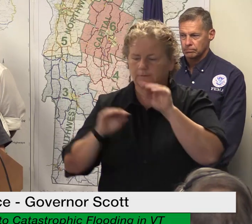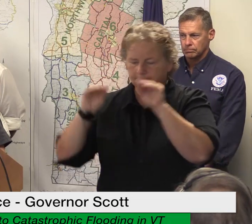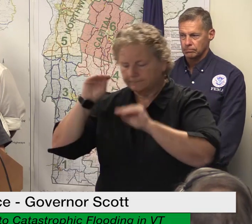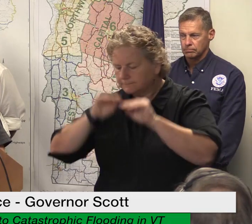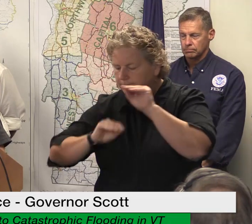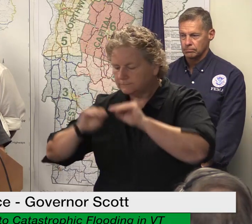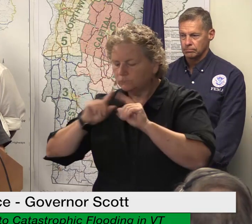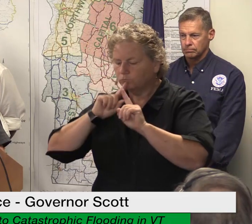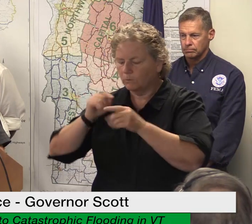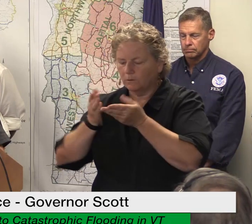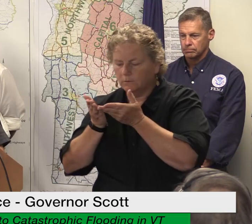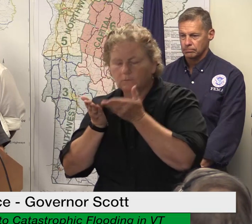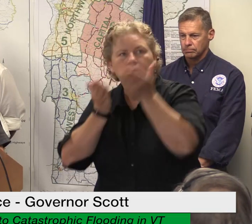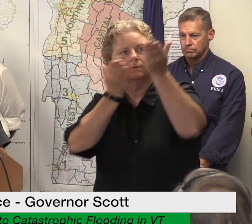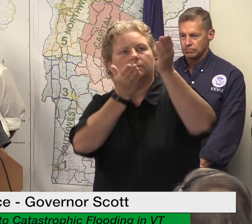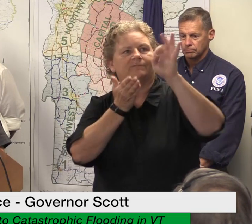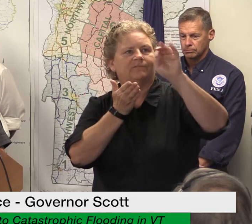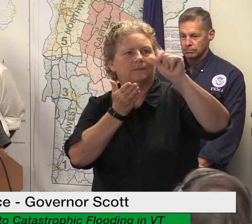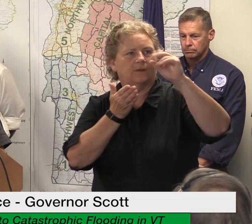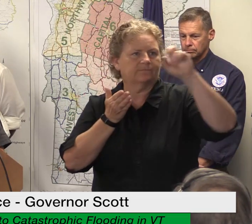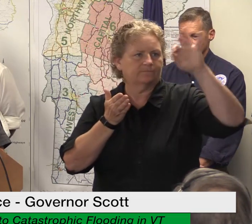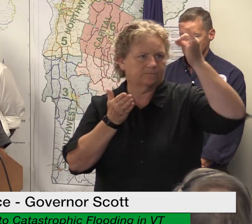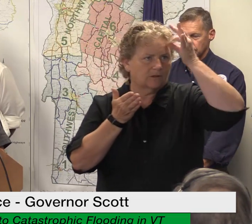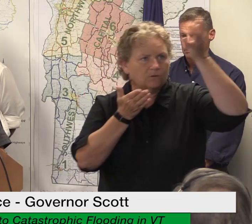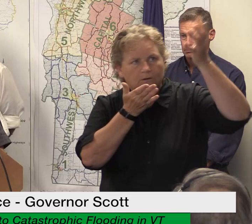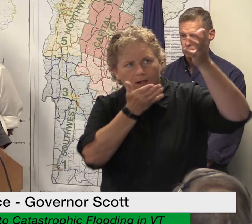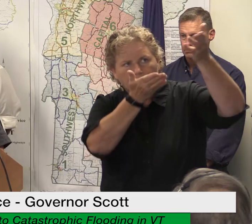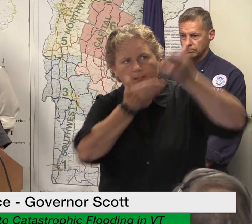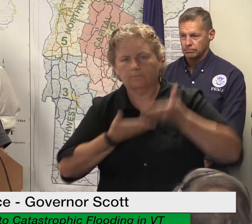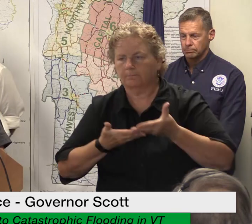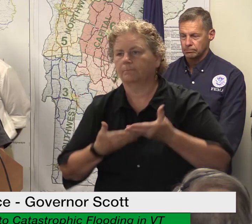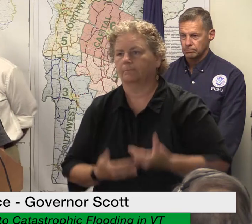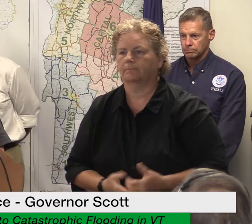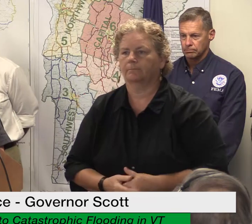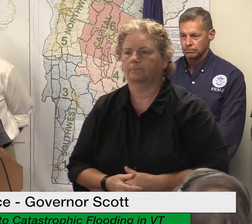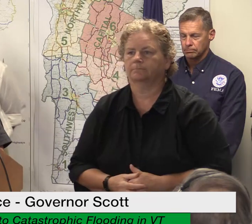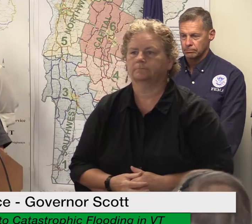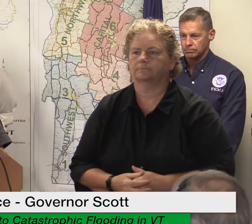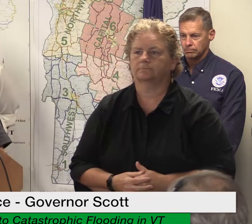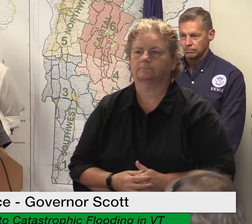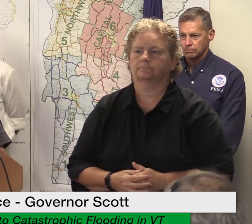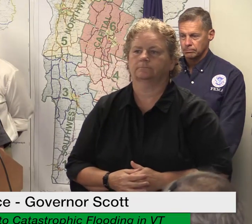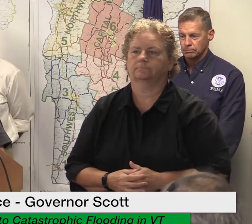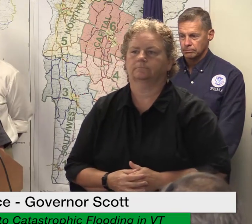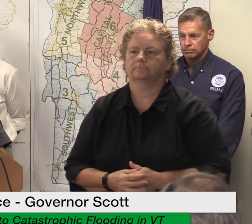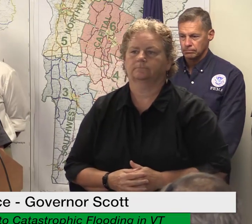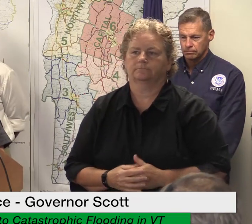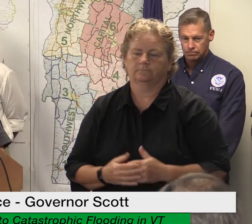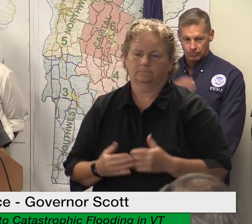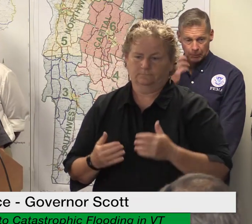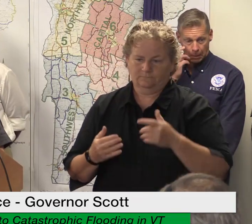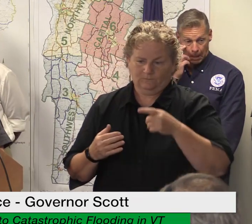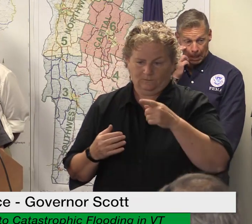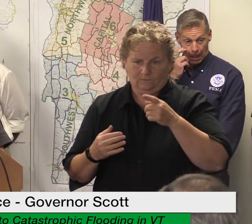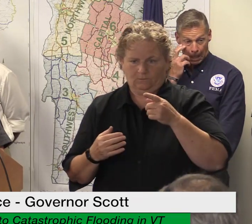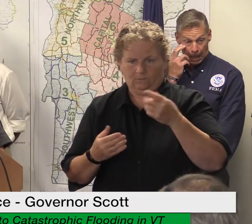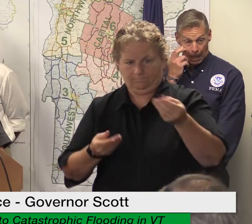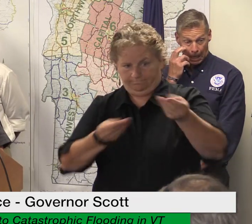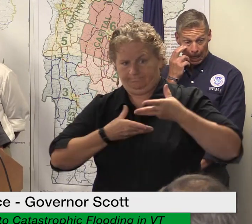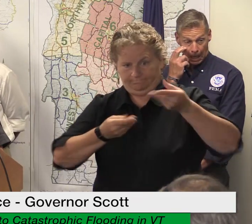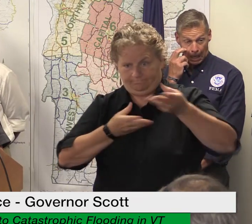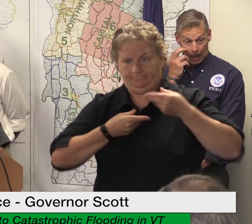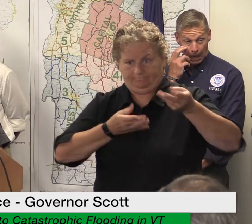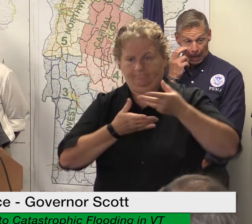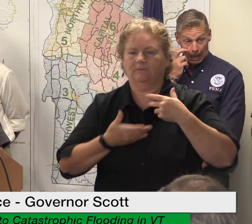we strongly encourage you to make these reports online at vermont211.org if you choose to call 211 please